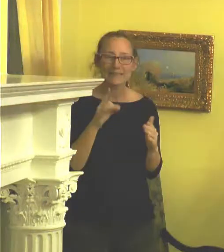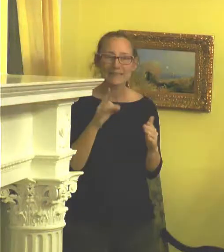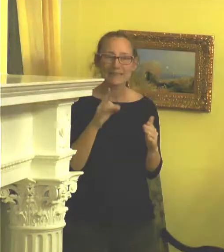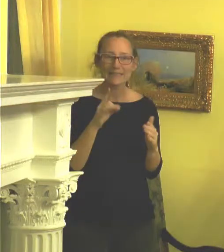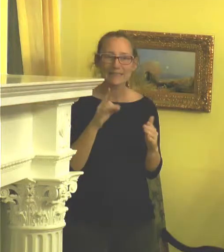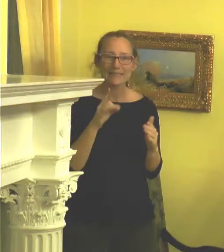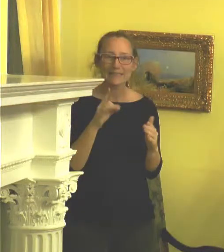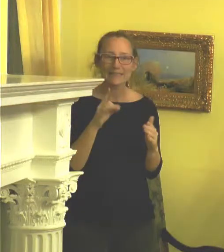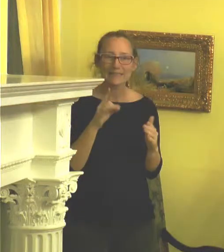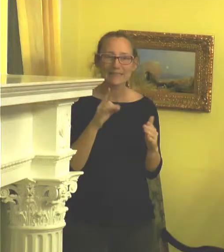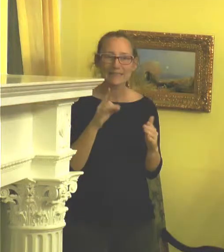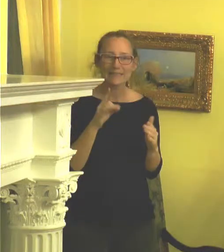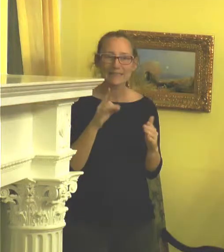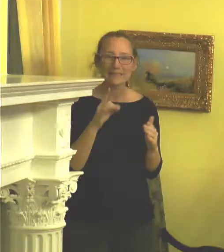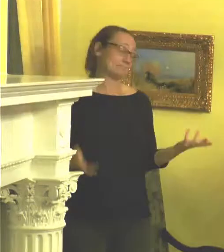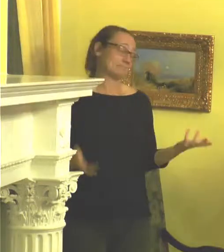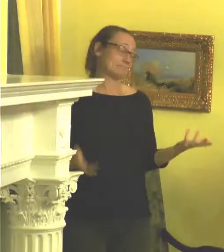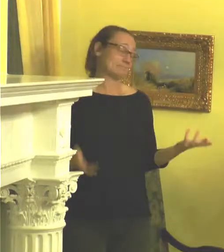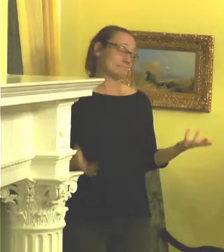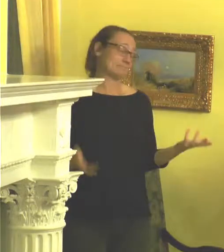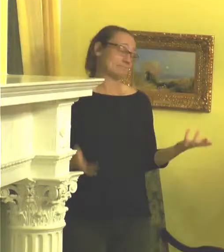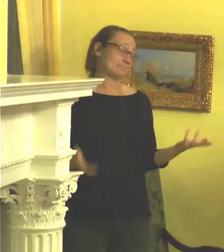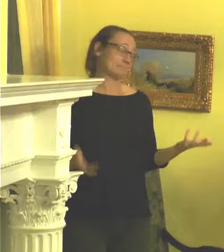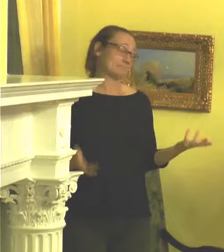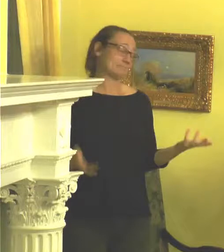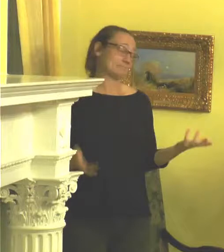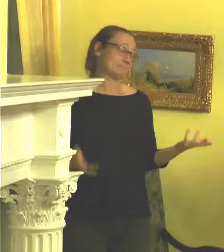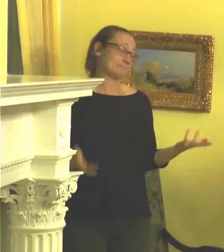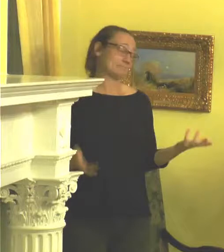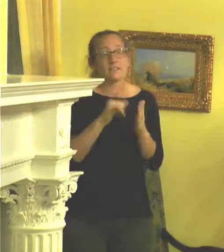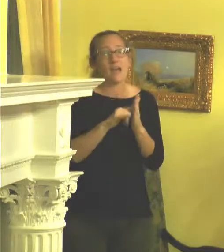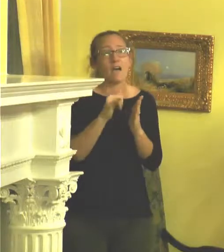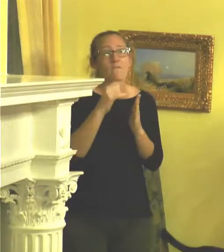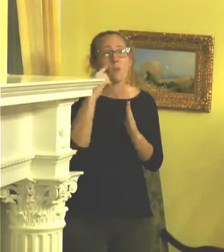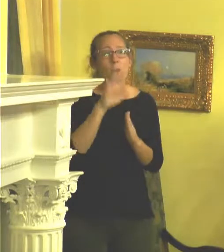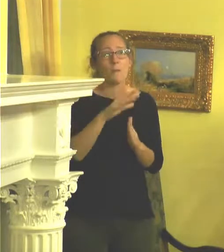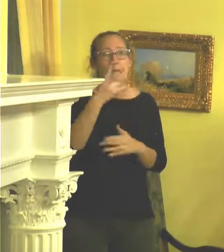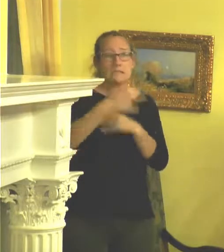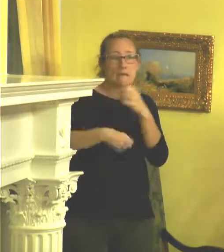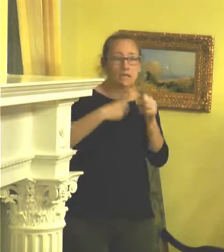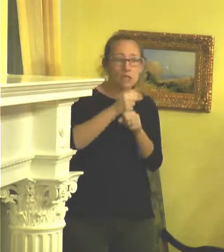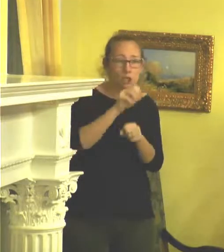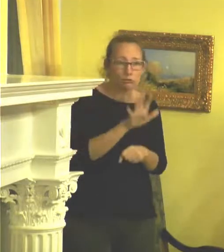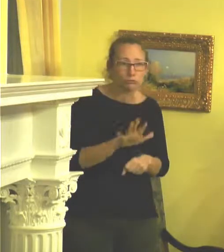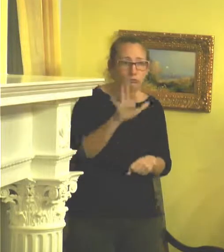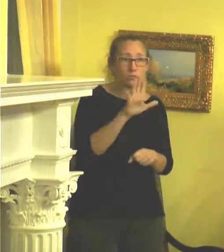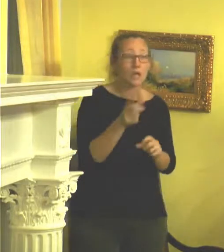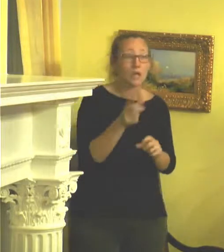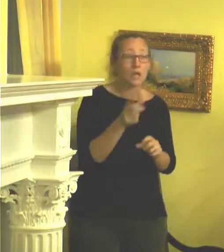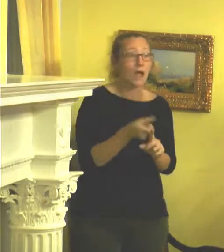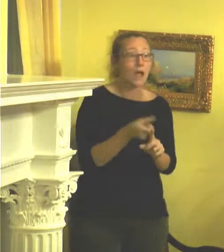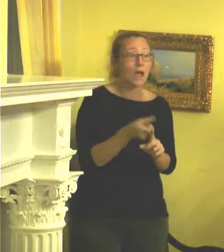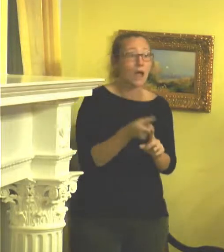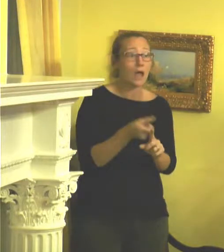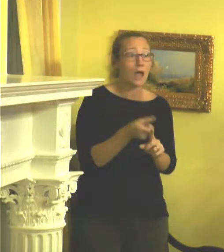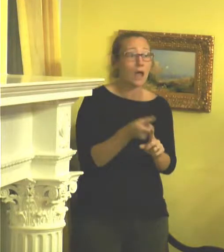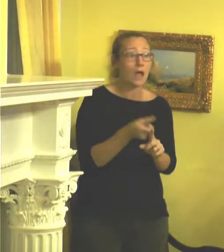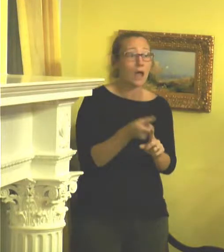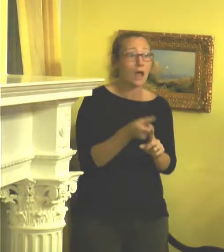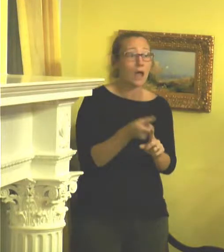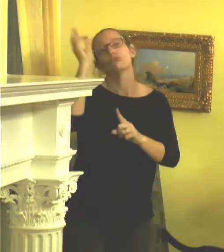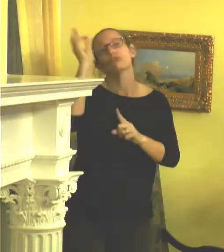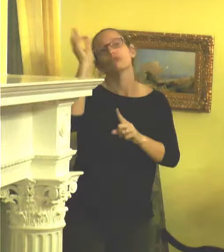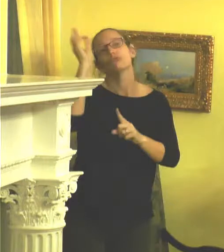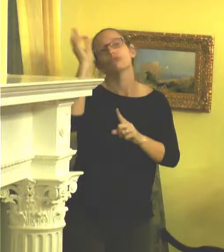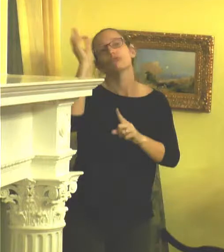business and lived in that space for like seven years or so. And out of the blue, I had no clue, number one,